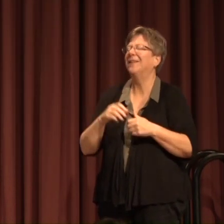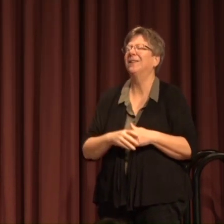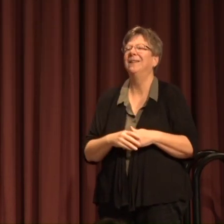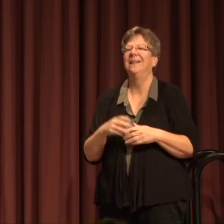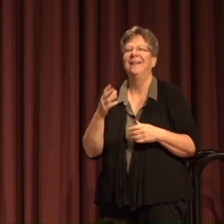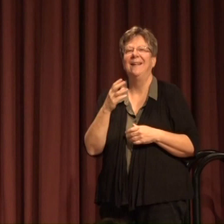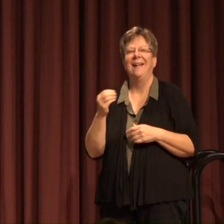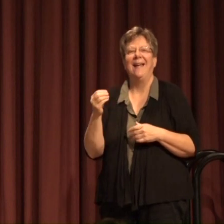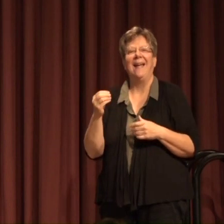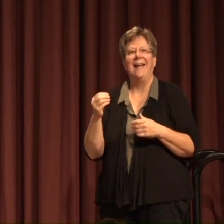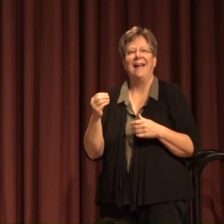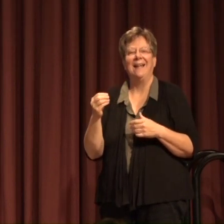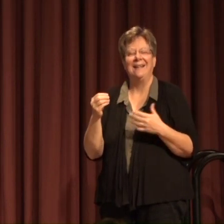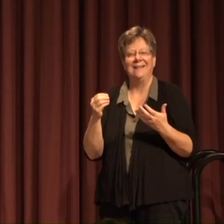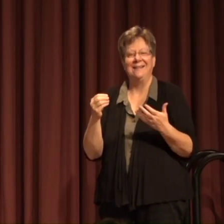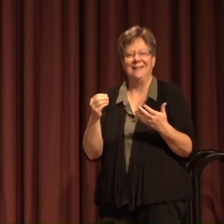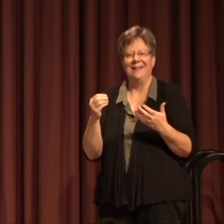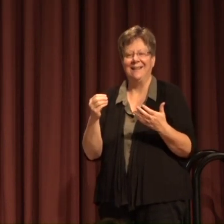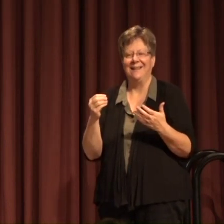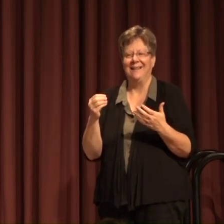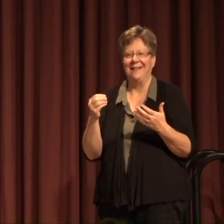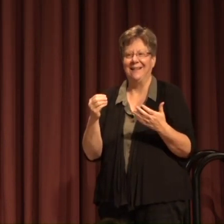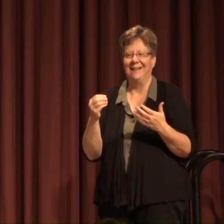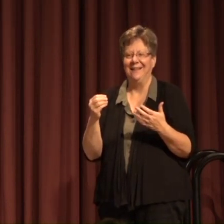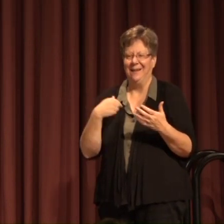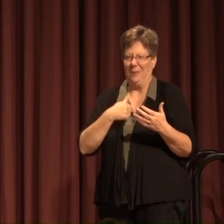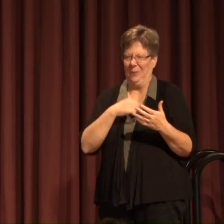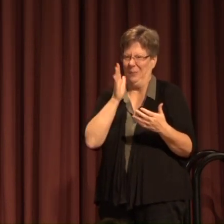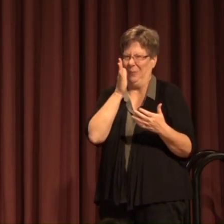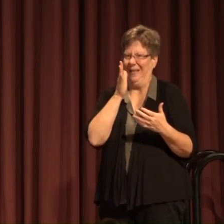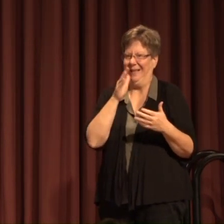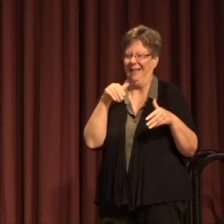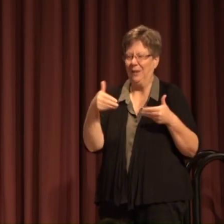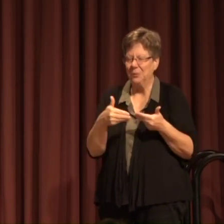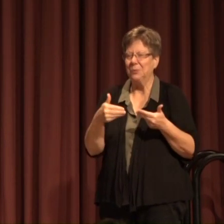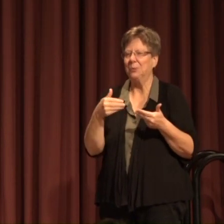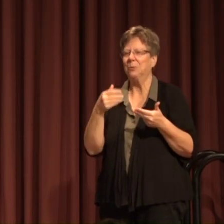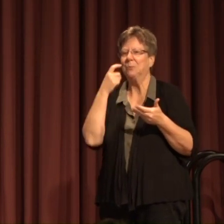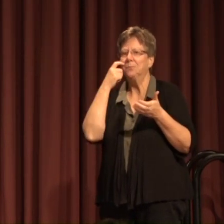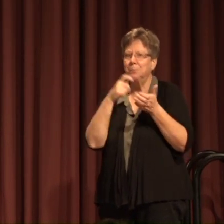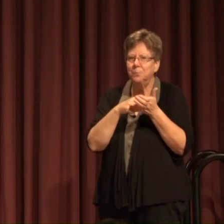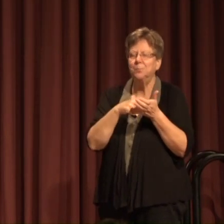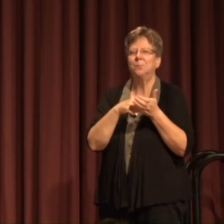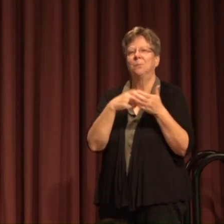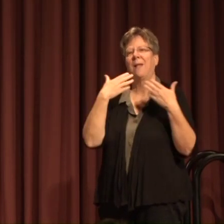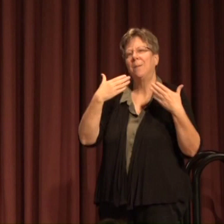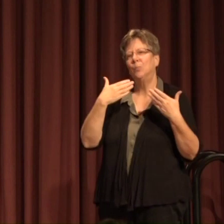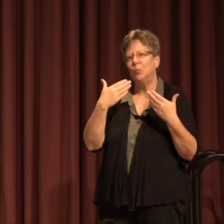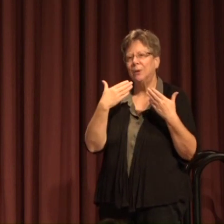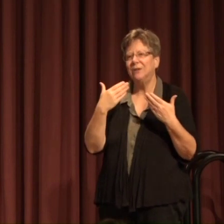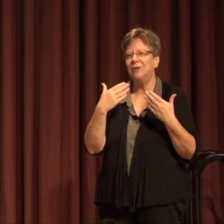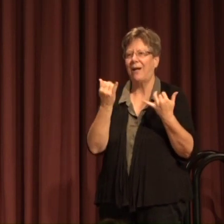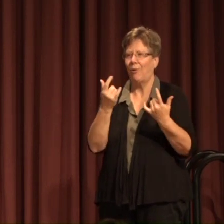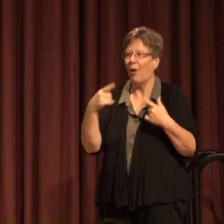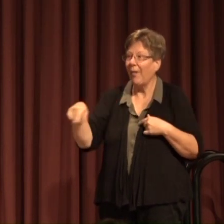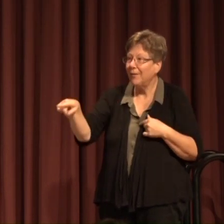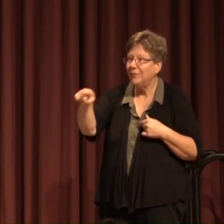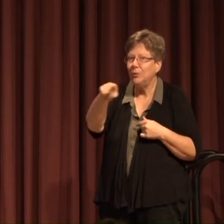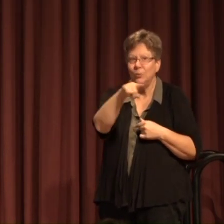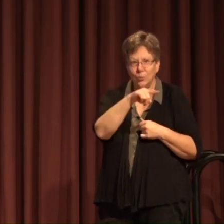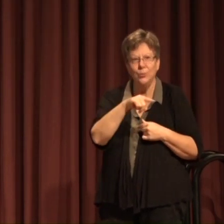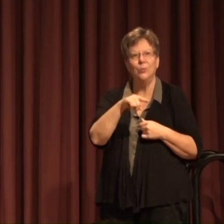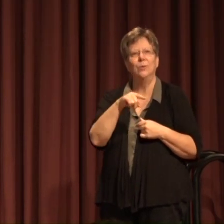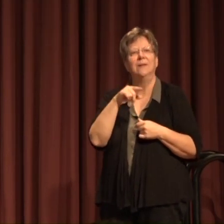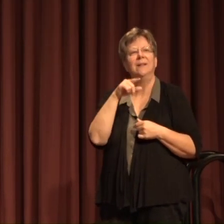and as we move toward introducing and recognizing and appreciating all of you who have